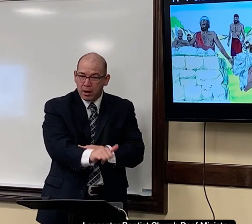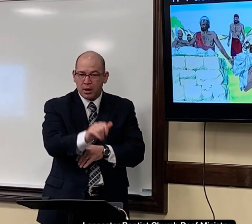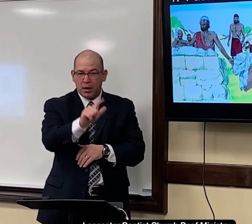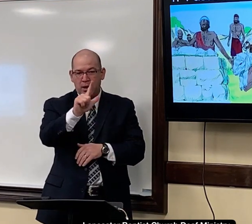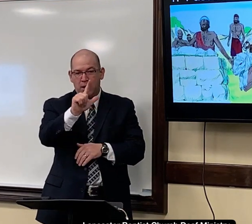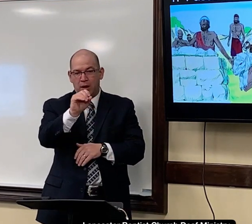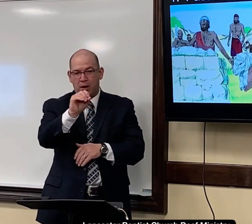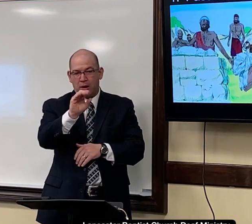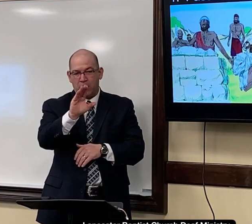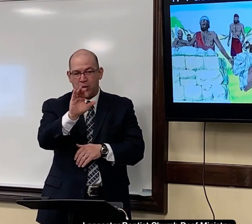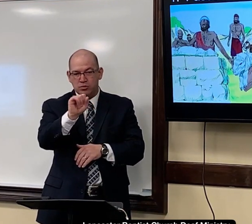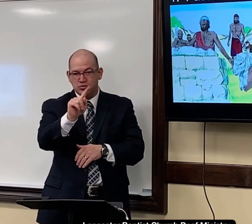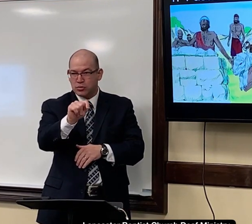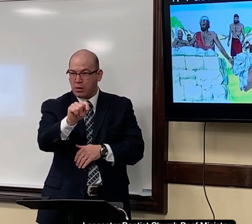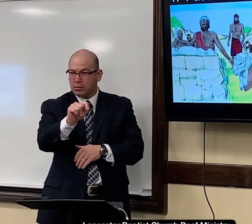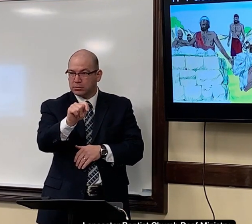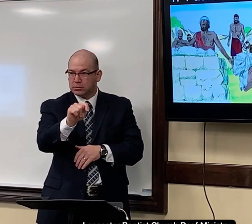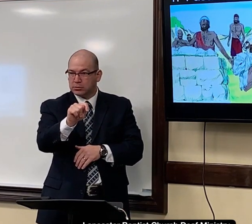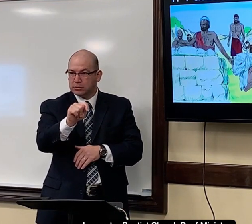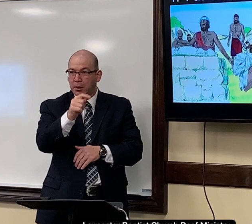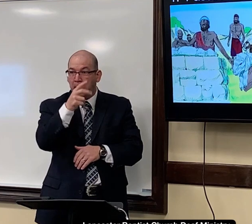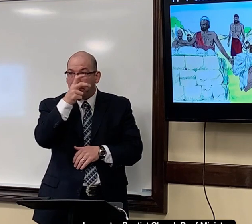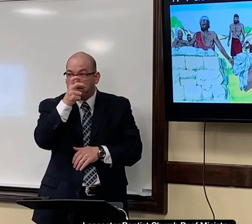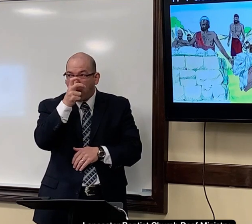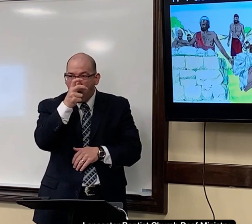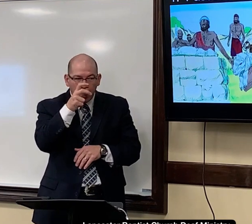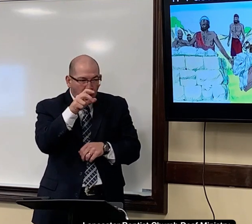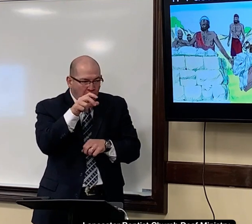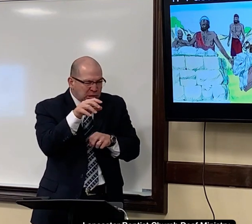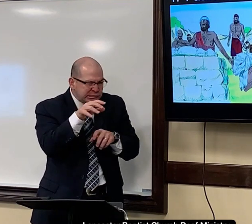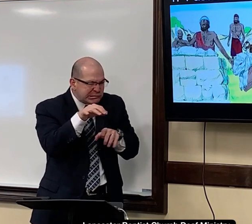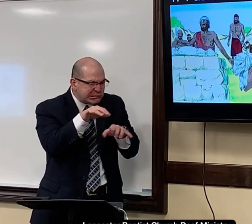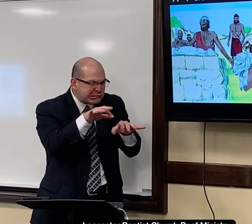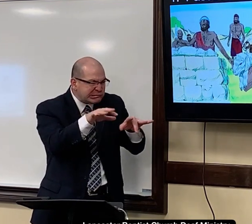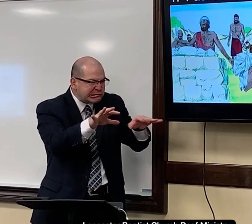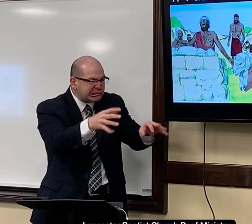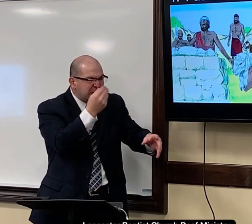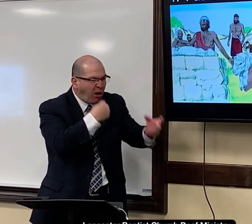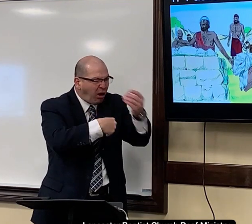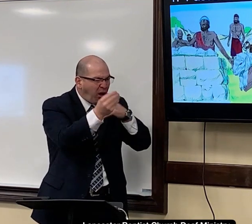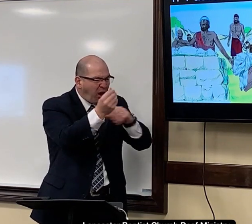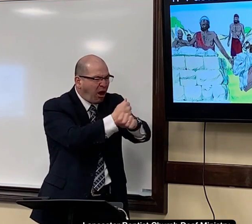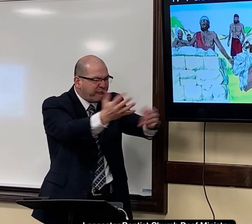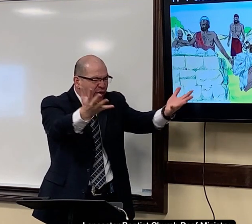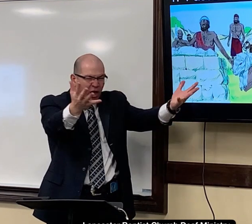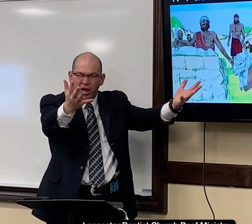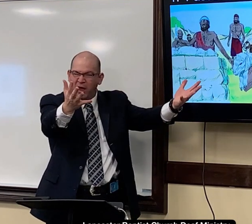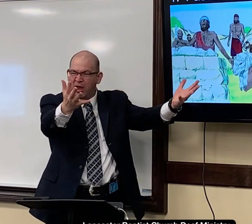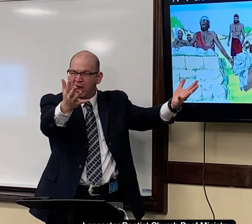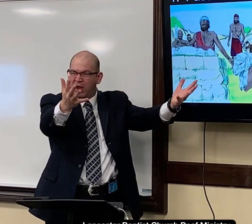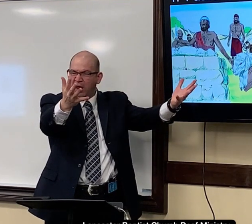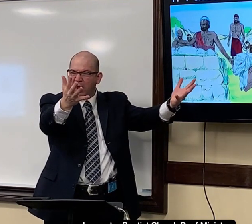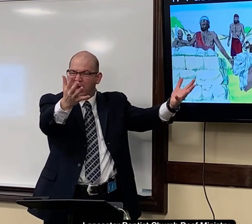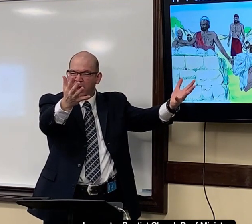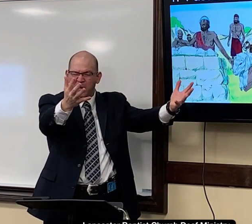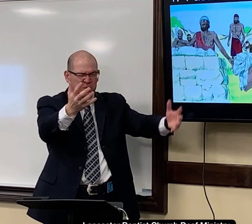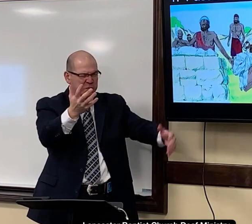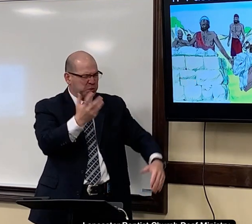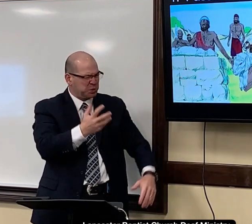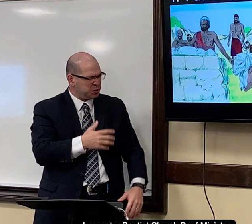and after that locusts locusts came in and ate all of the vegetation